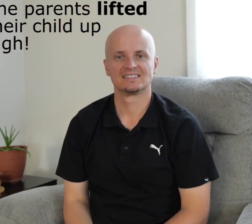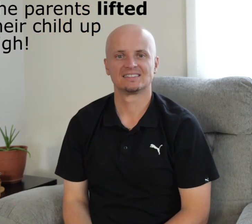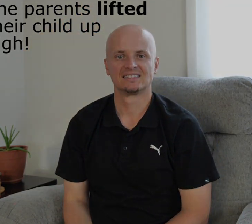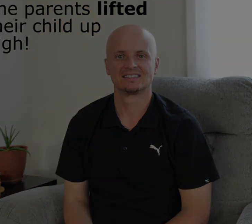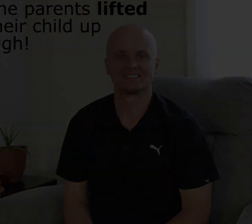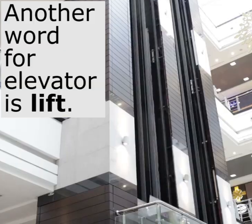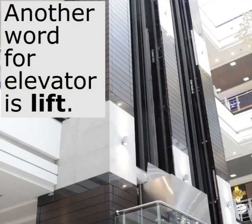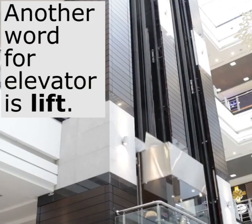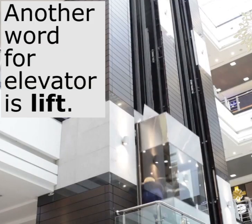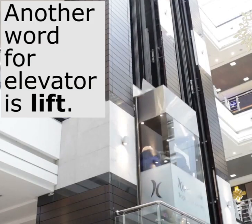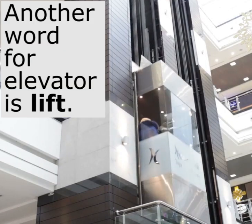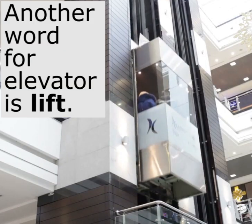child high.